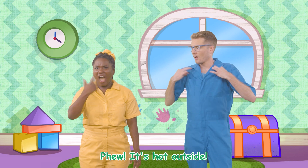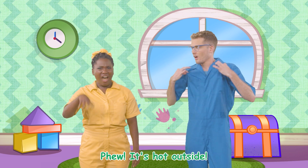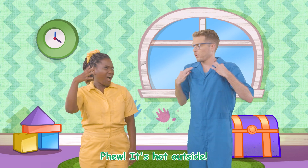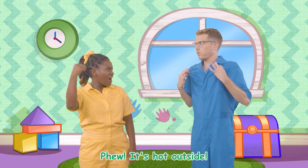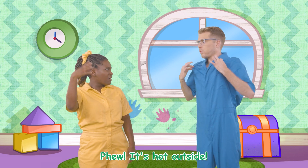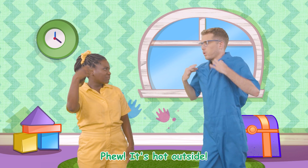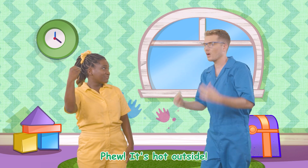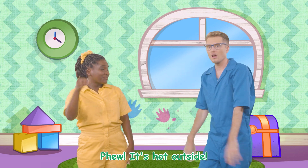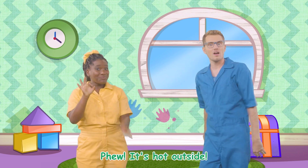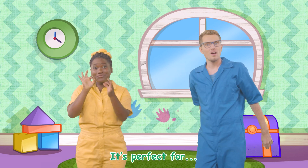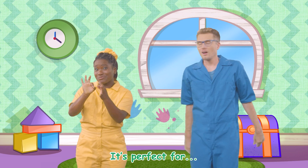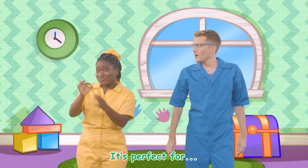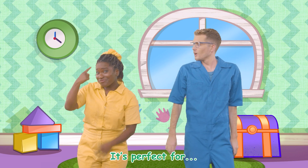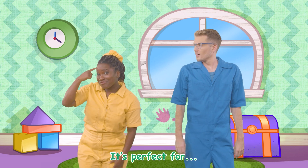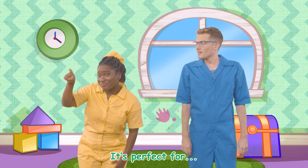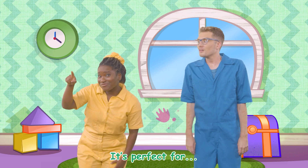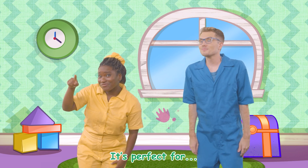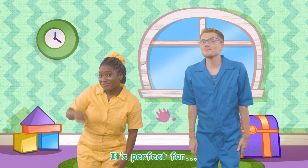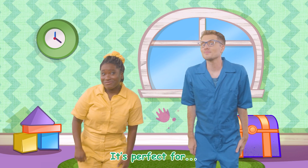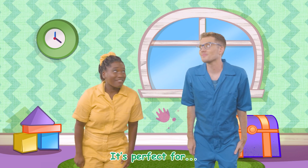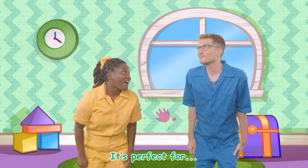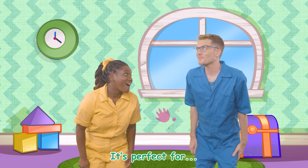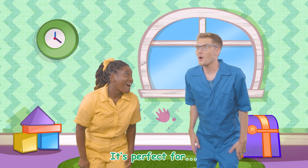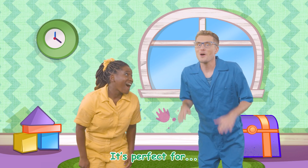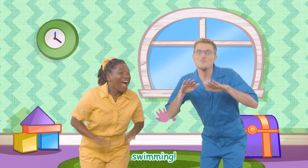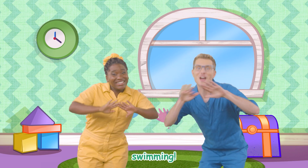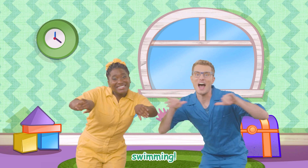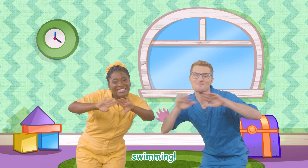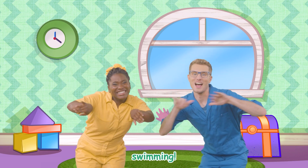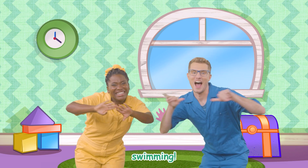hot outside! It's perfect for... Swimming!